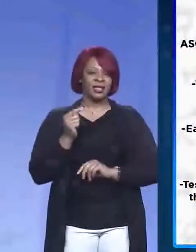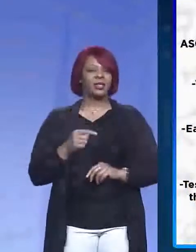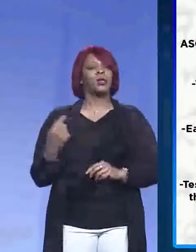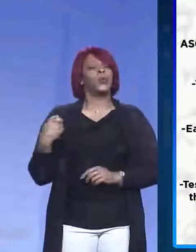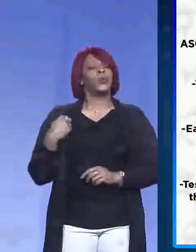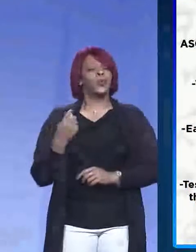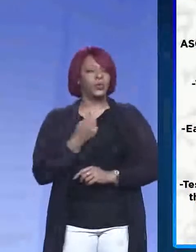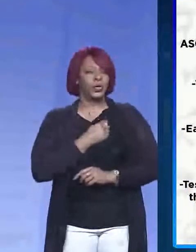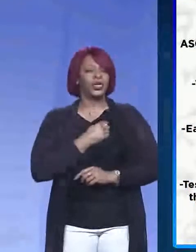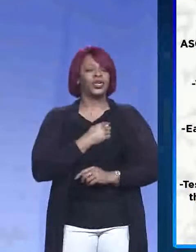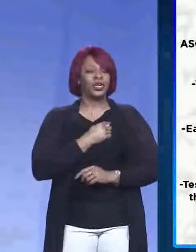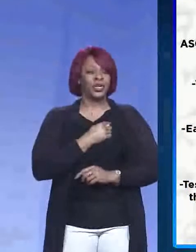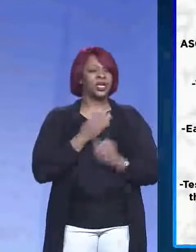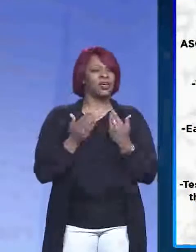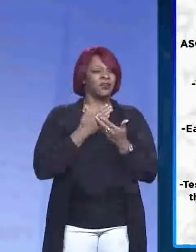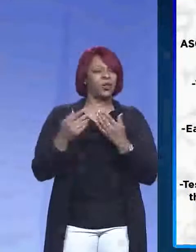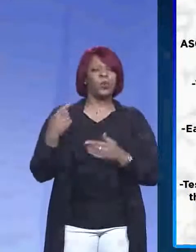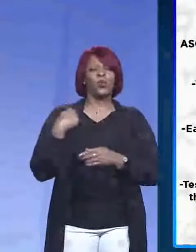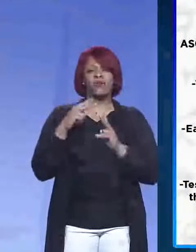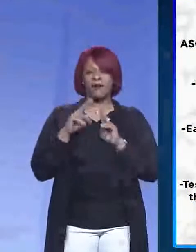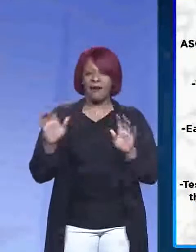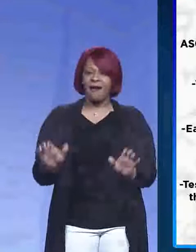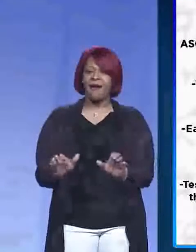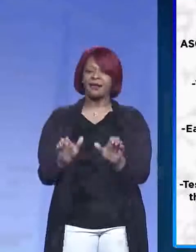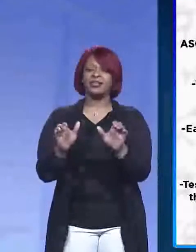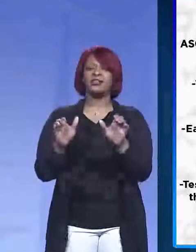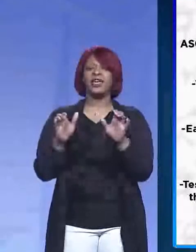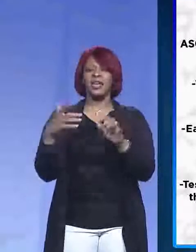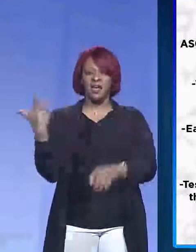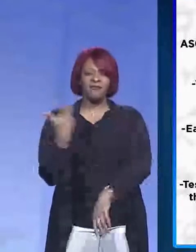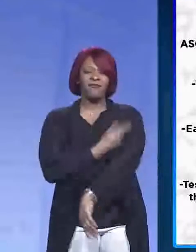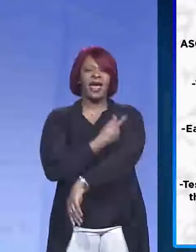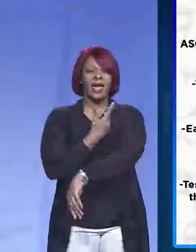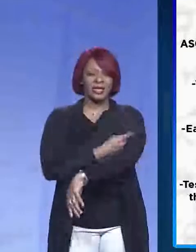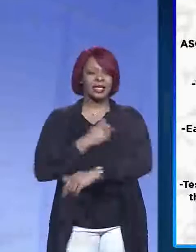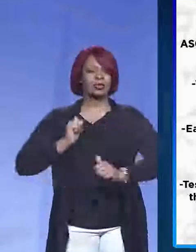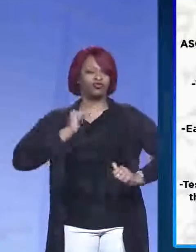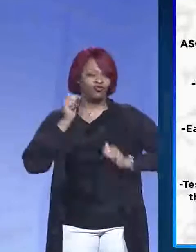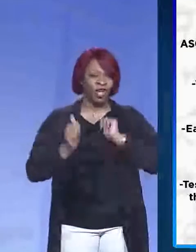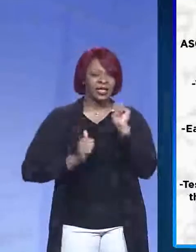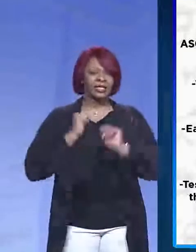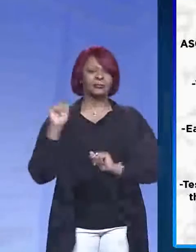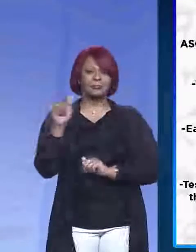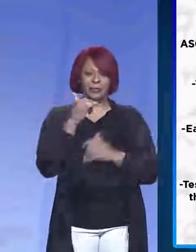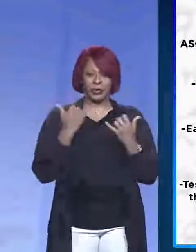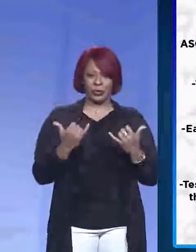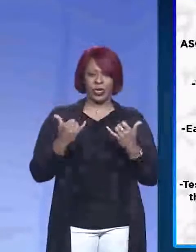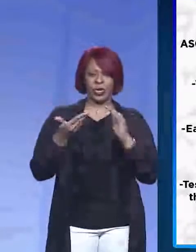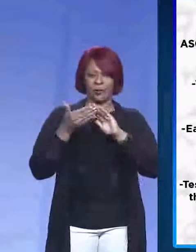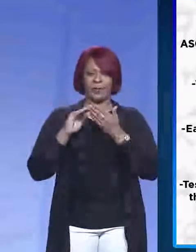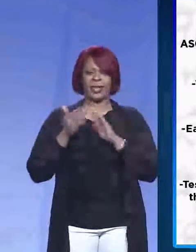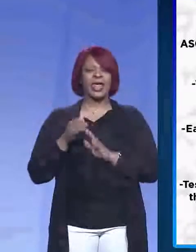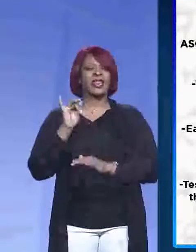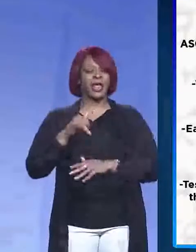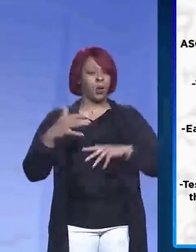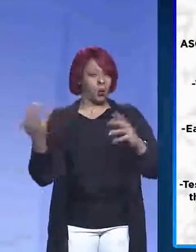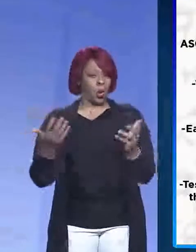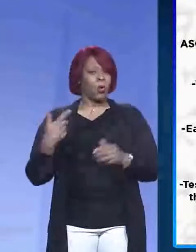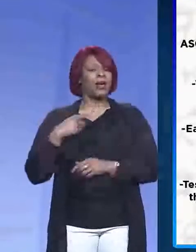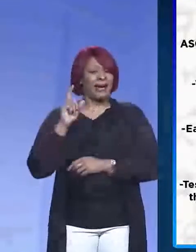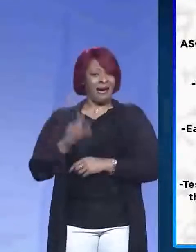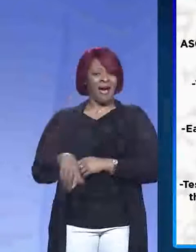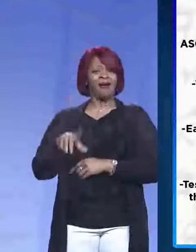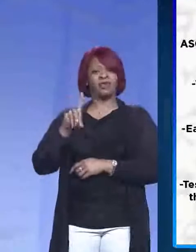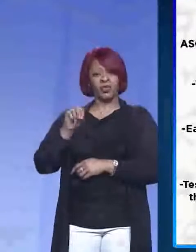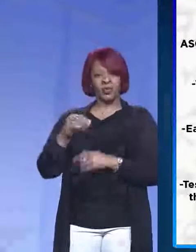are, although we are very actively vaccinating aggressively in the community, and that's what we need to do,